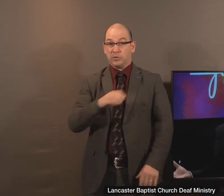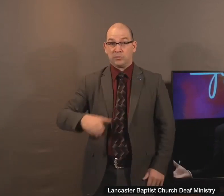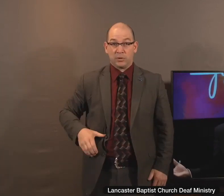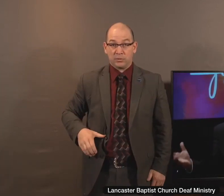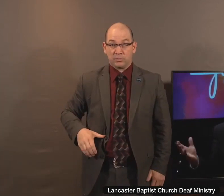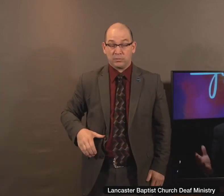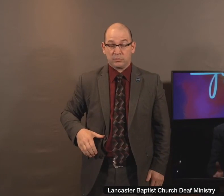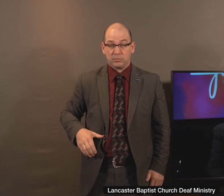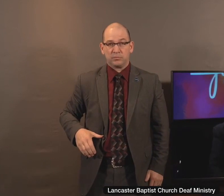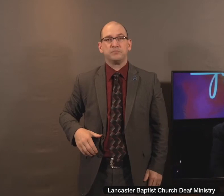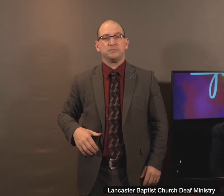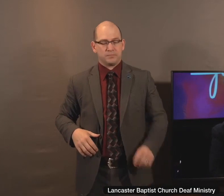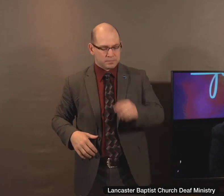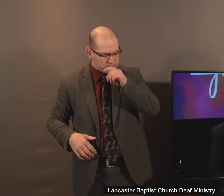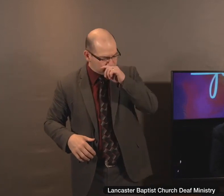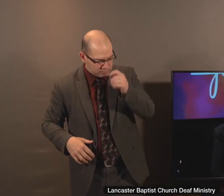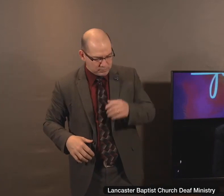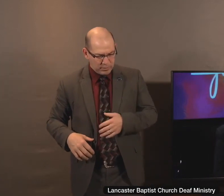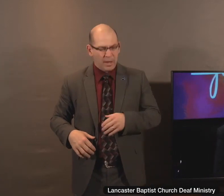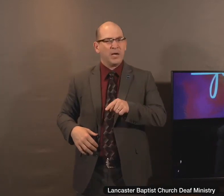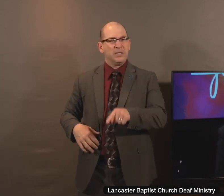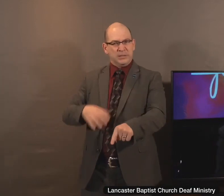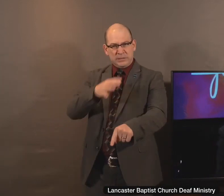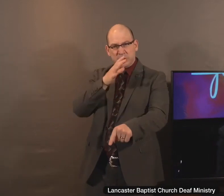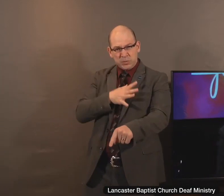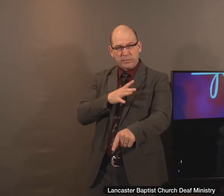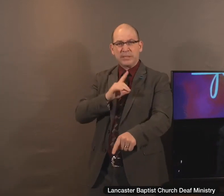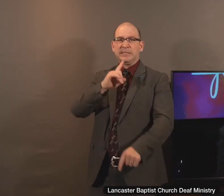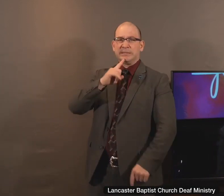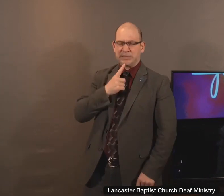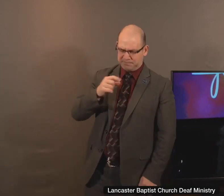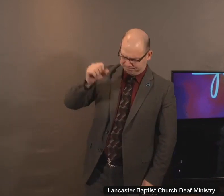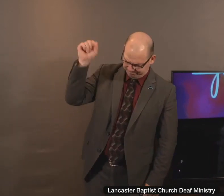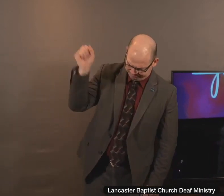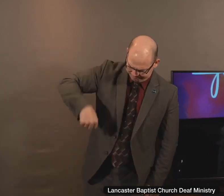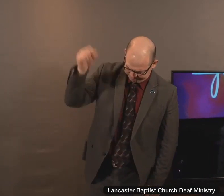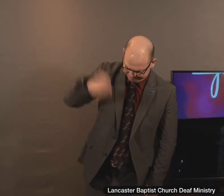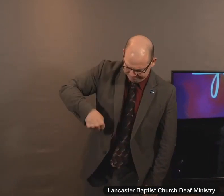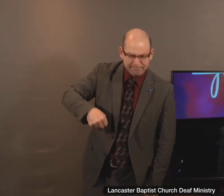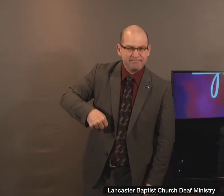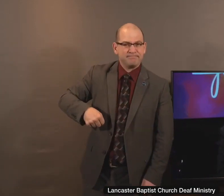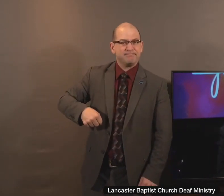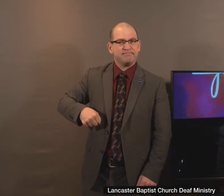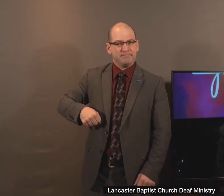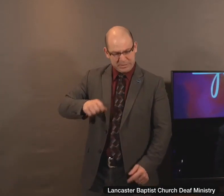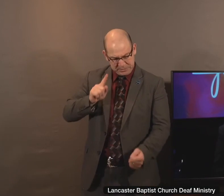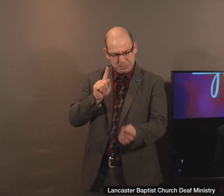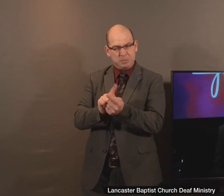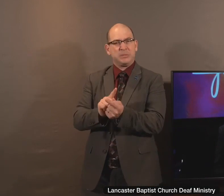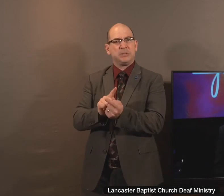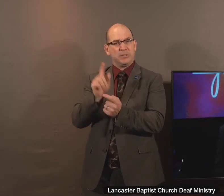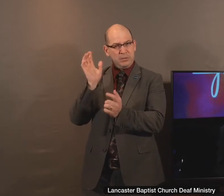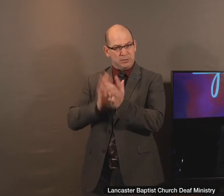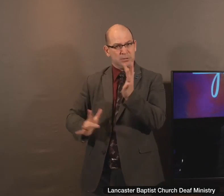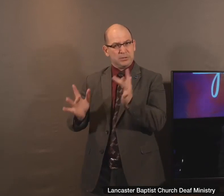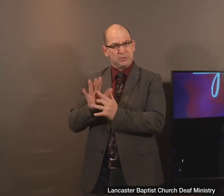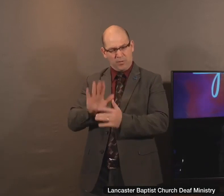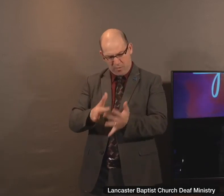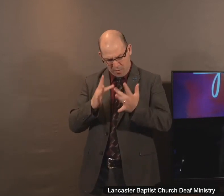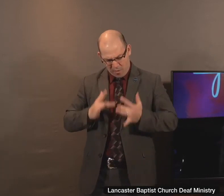us would doubt the sincerity of this woman coming to the Lord Jesus here in Luke's gospel. She came with a heart of repentance